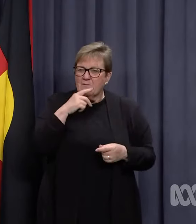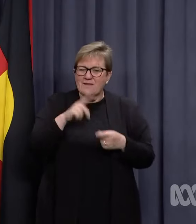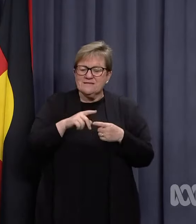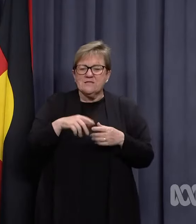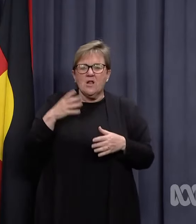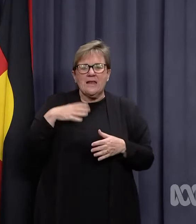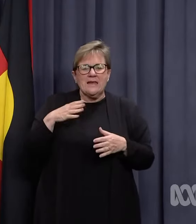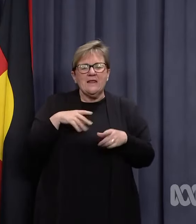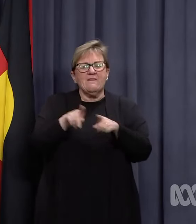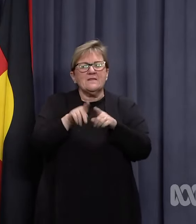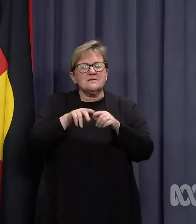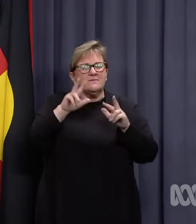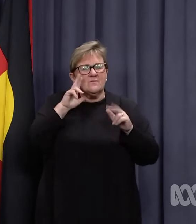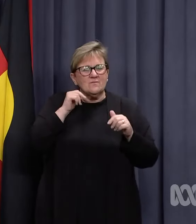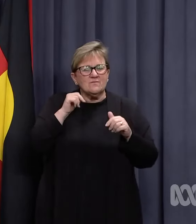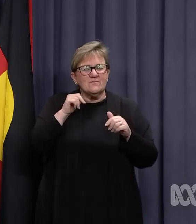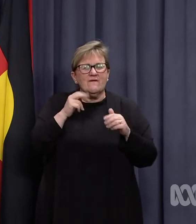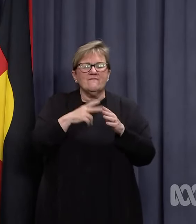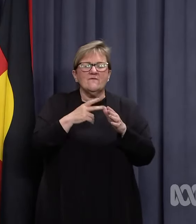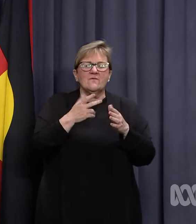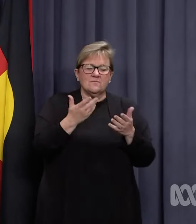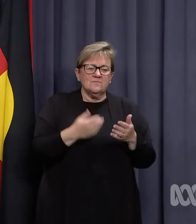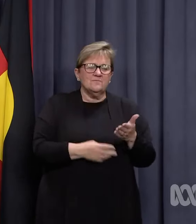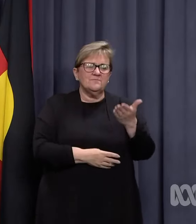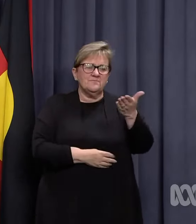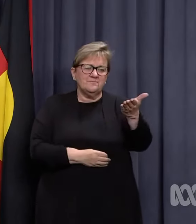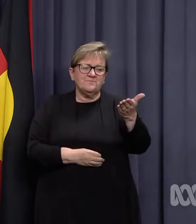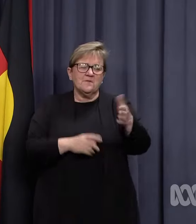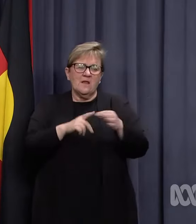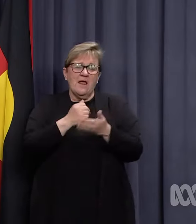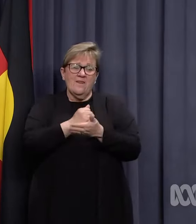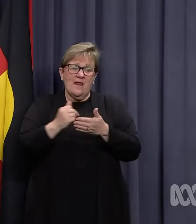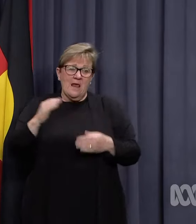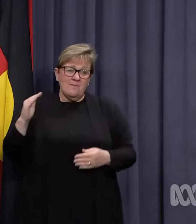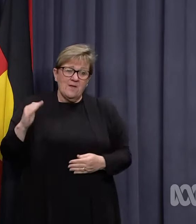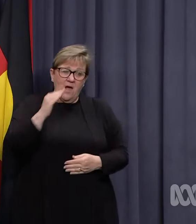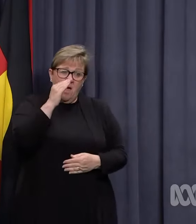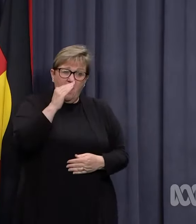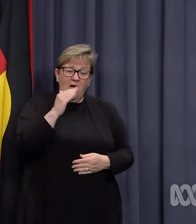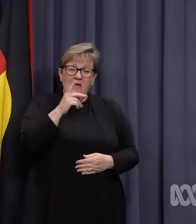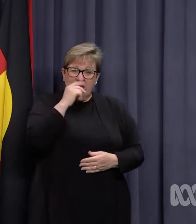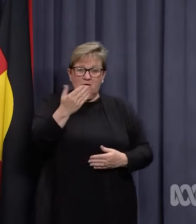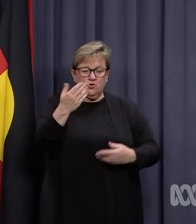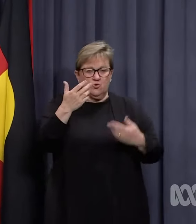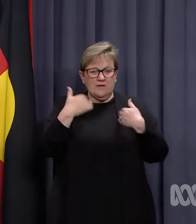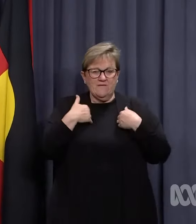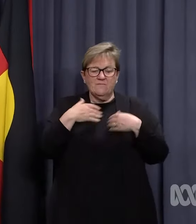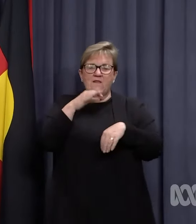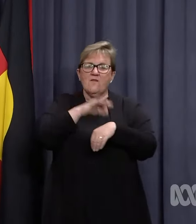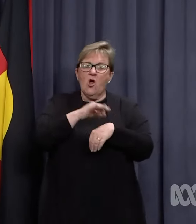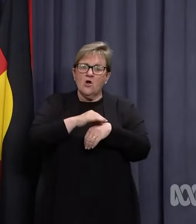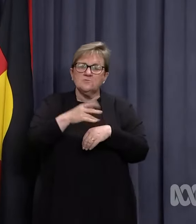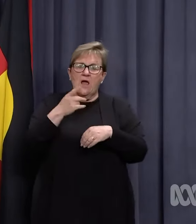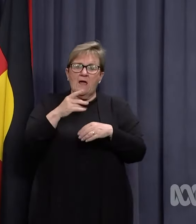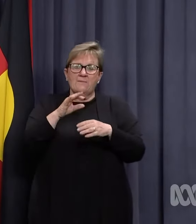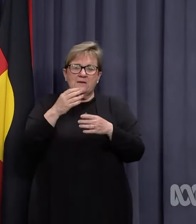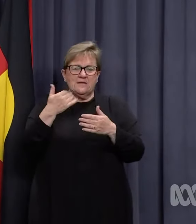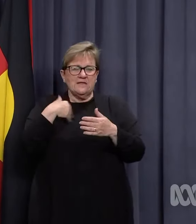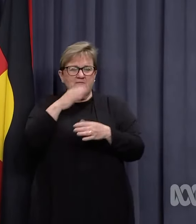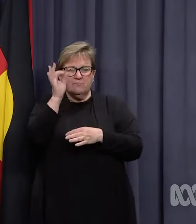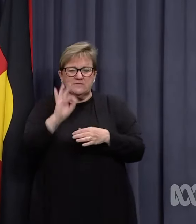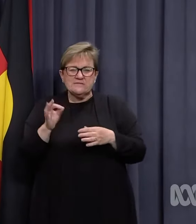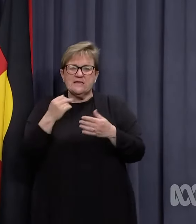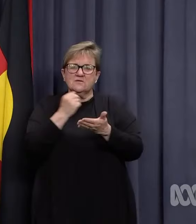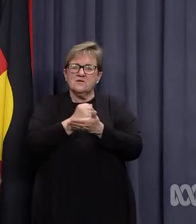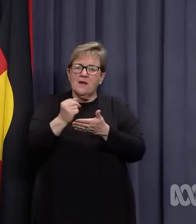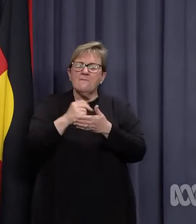still need the same kind of care as whether it's for or with. Now the number's higher. the vaccination breakdown possible of hospital cases? Yes, it is. We'll be